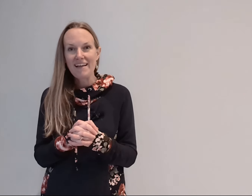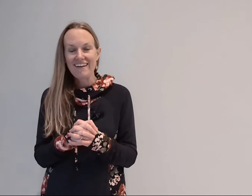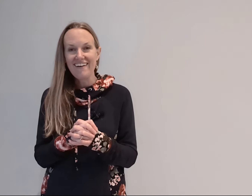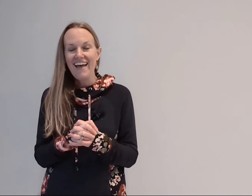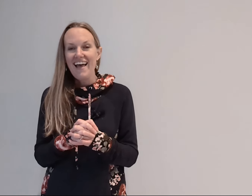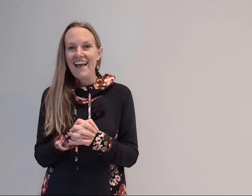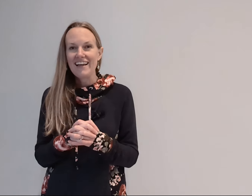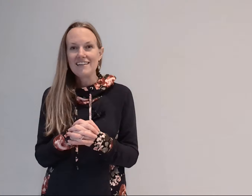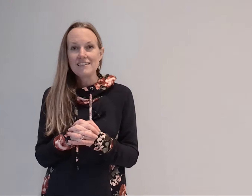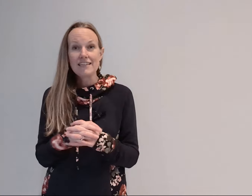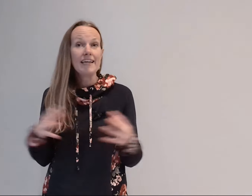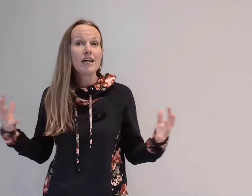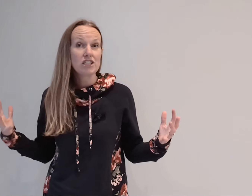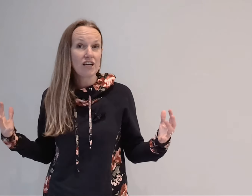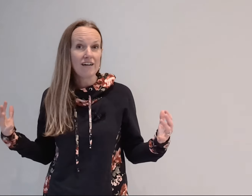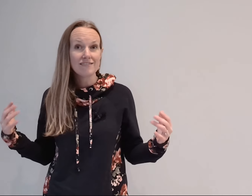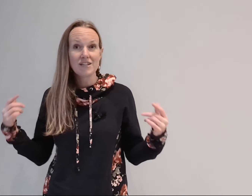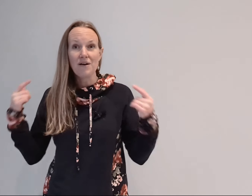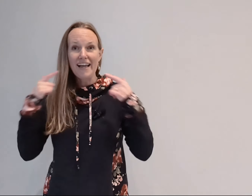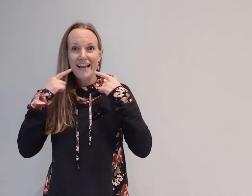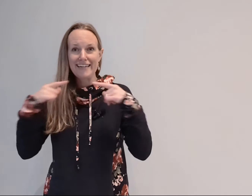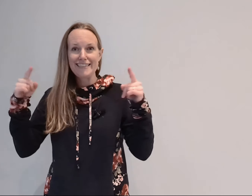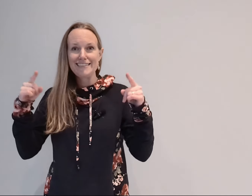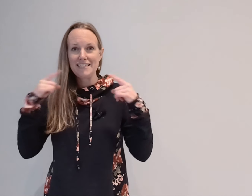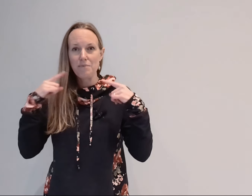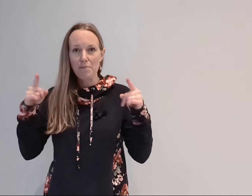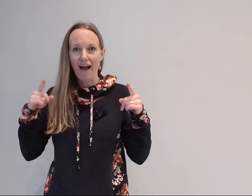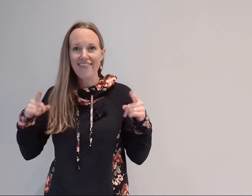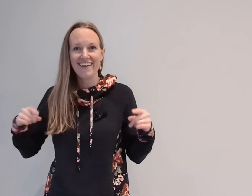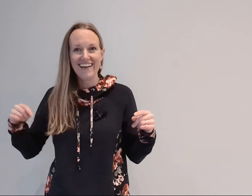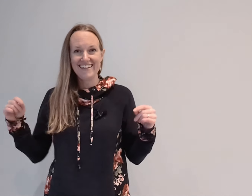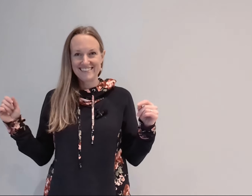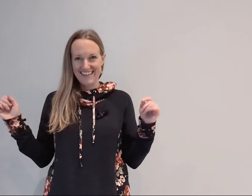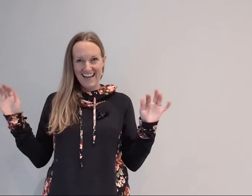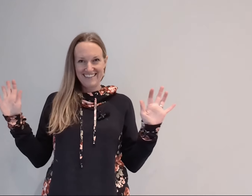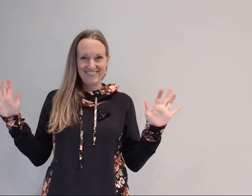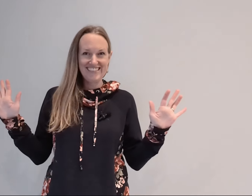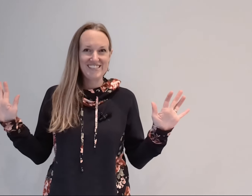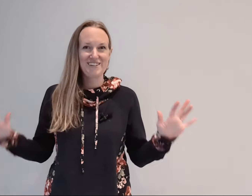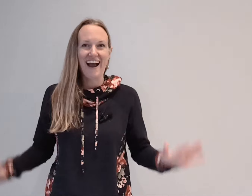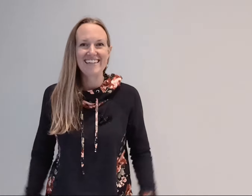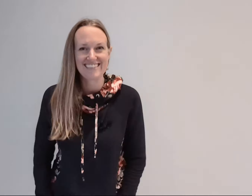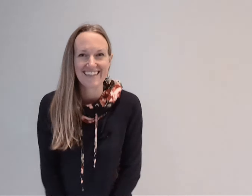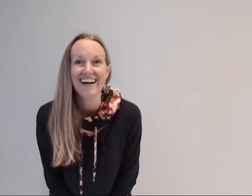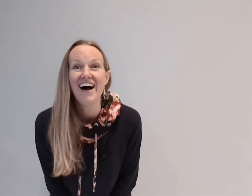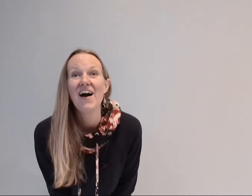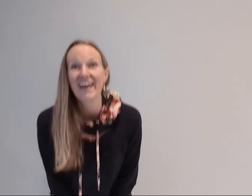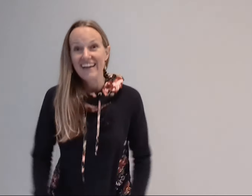backyard and the heat got turned off so i can actually see my breath it's kind of distracting okay